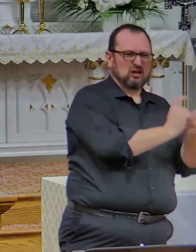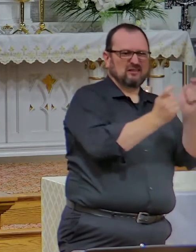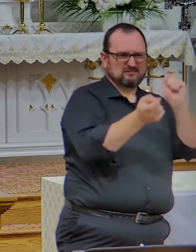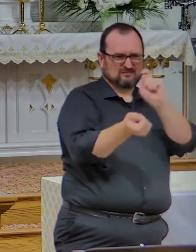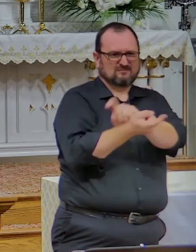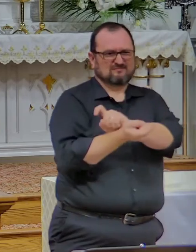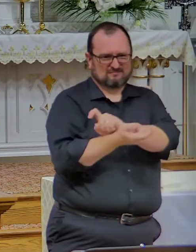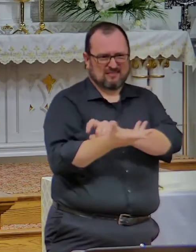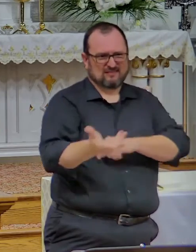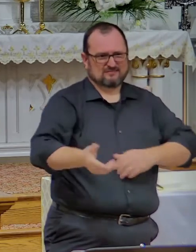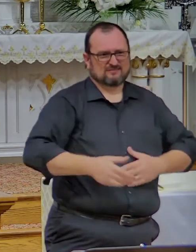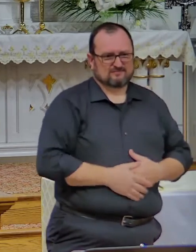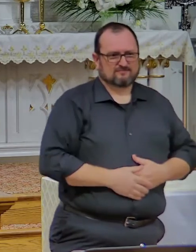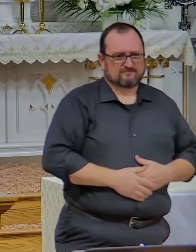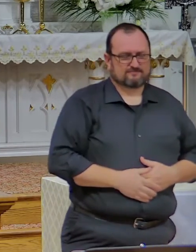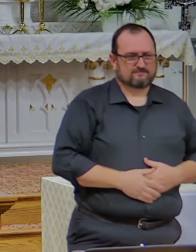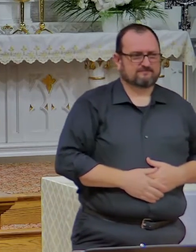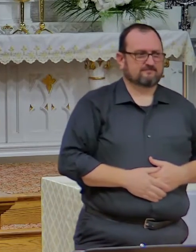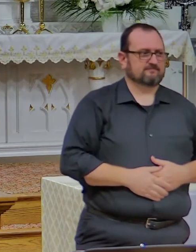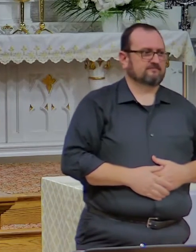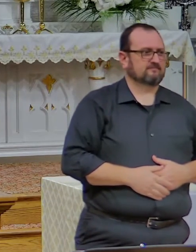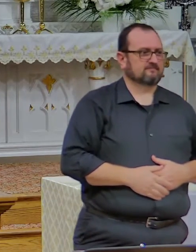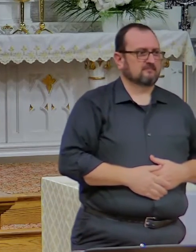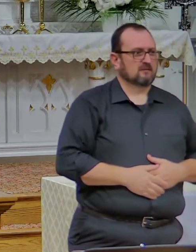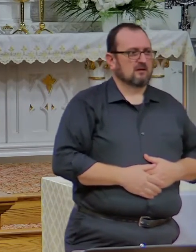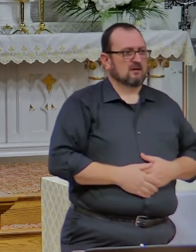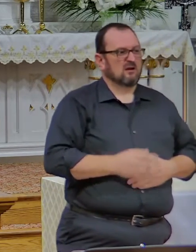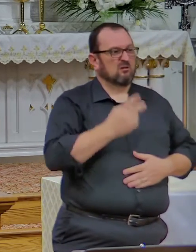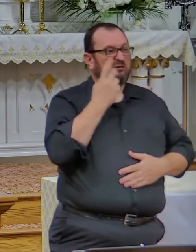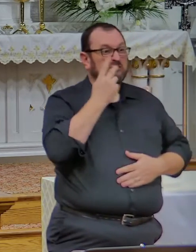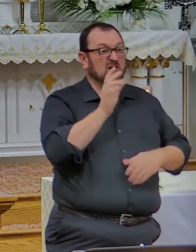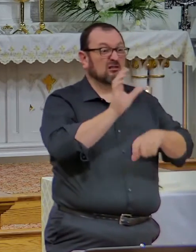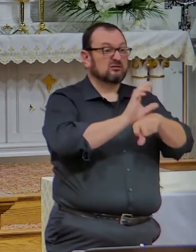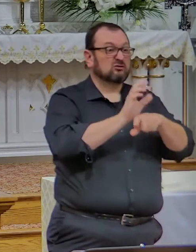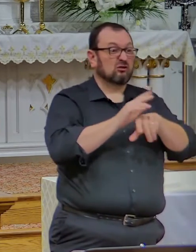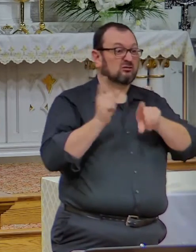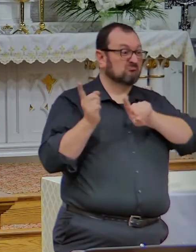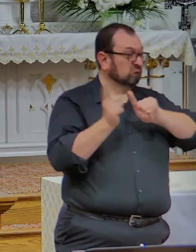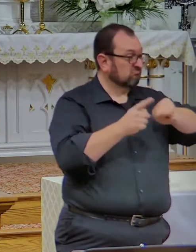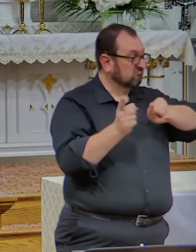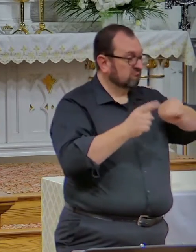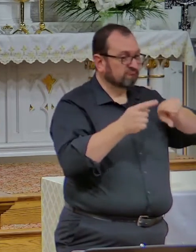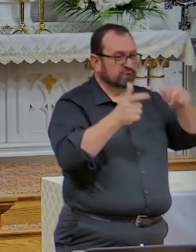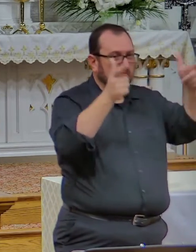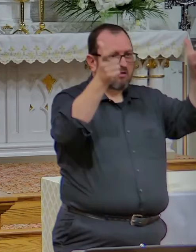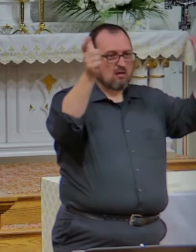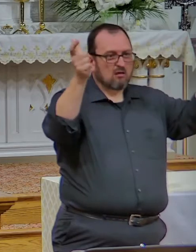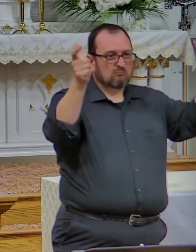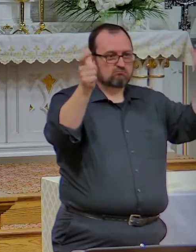And that is the declining attendance at churches.